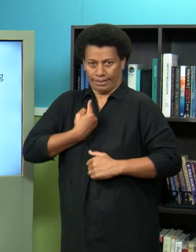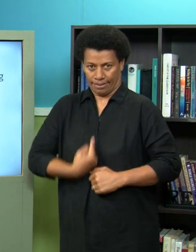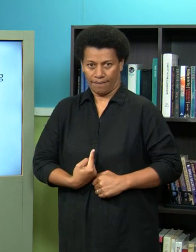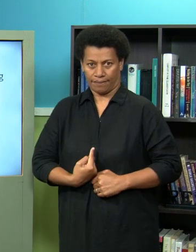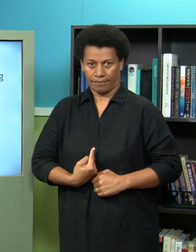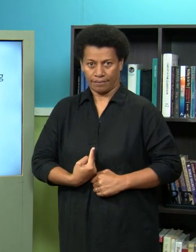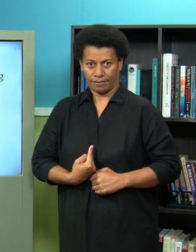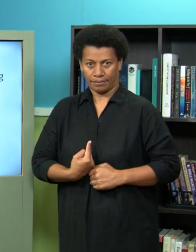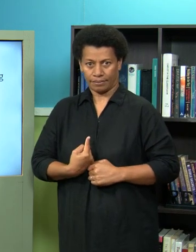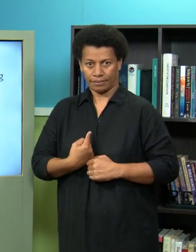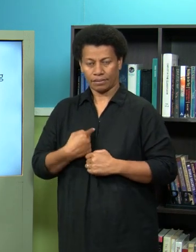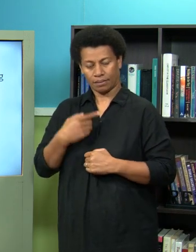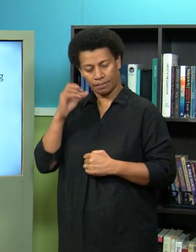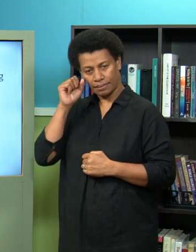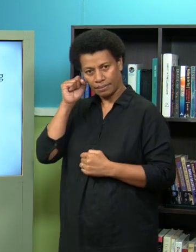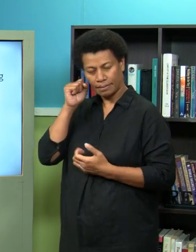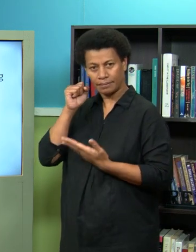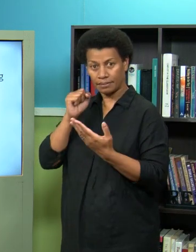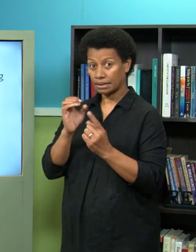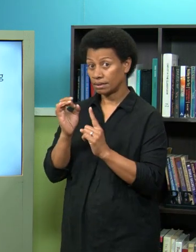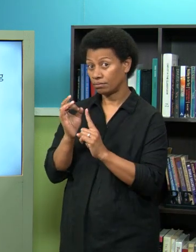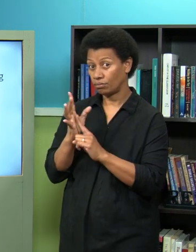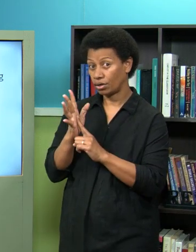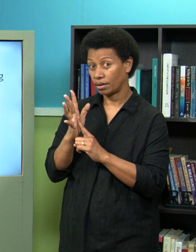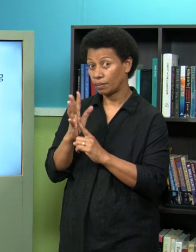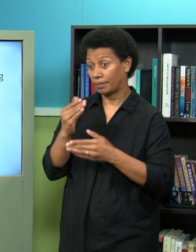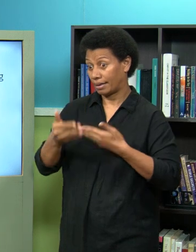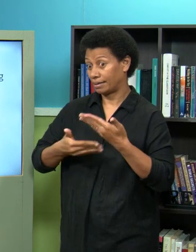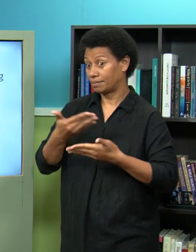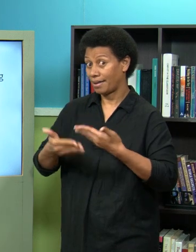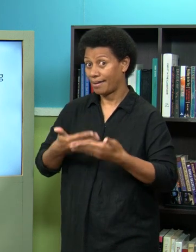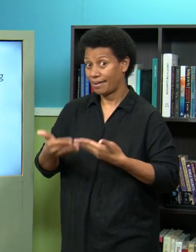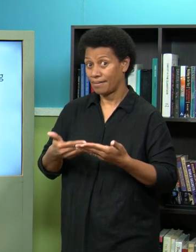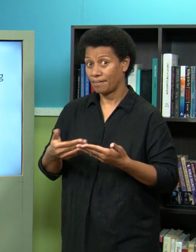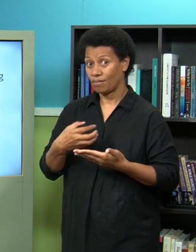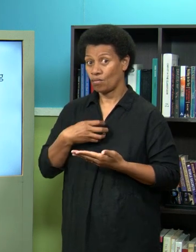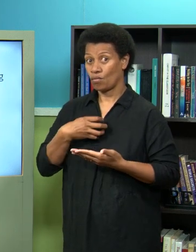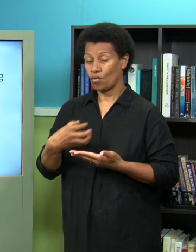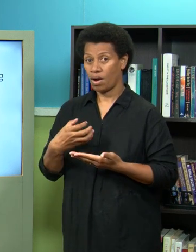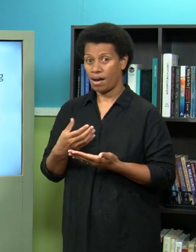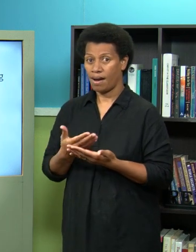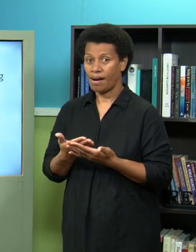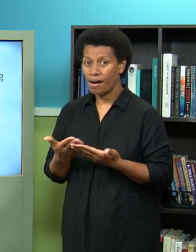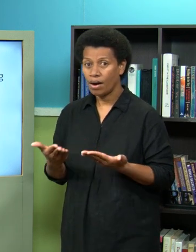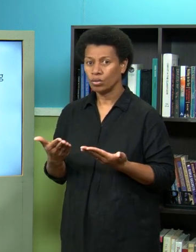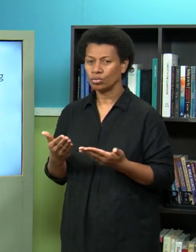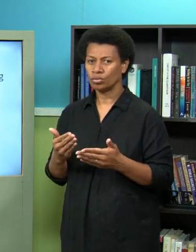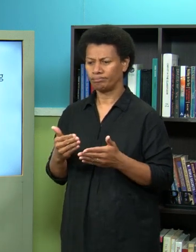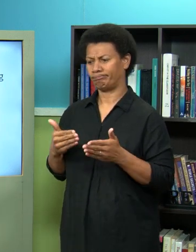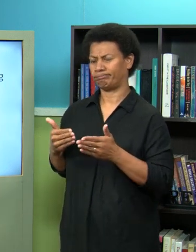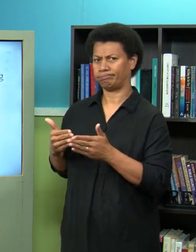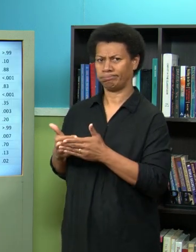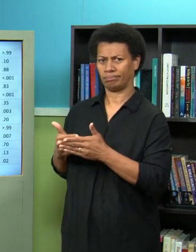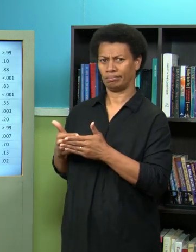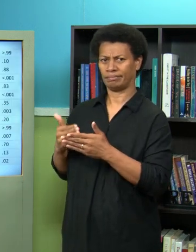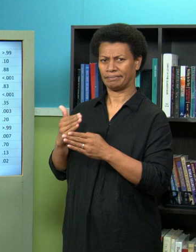for um just keep that in your mind because that's going to be important for when we explain about how we can go about trying to you know prevent the disease yeah